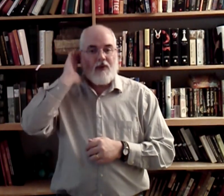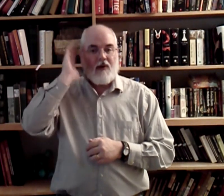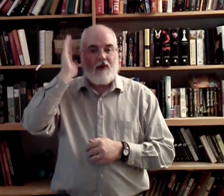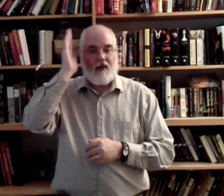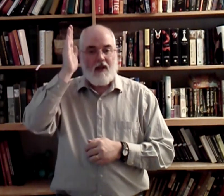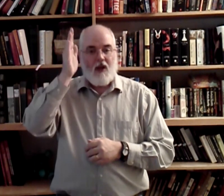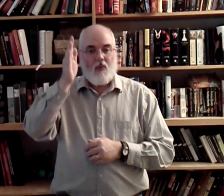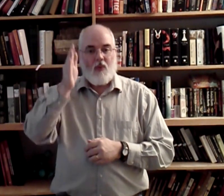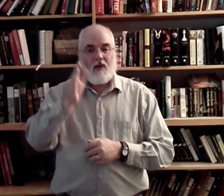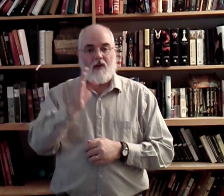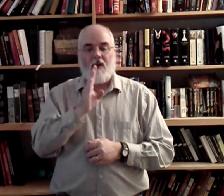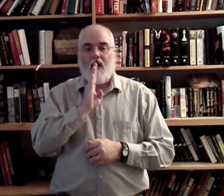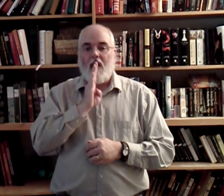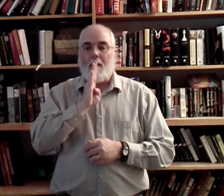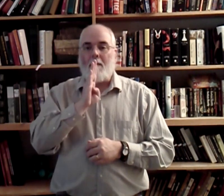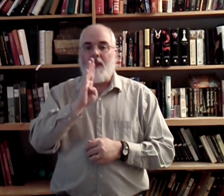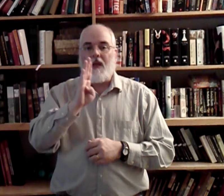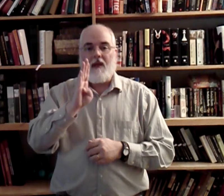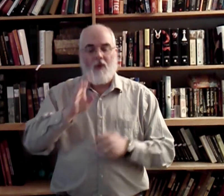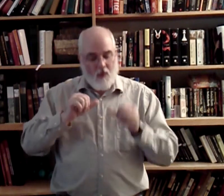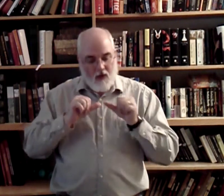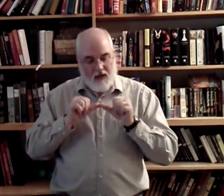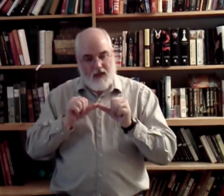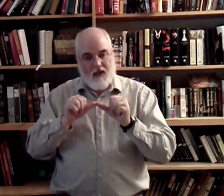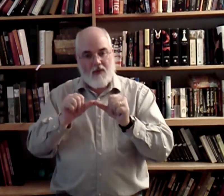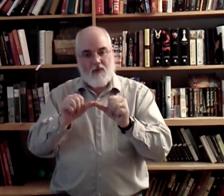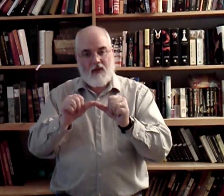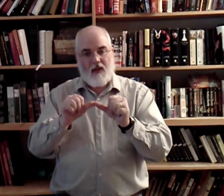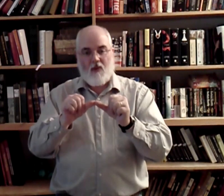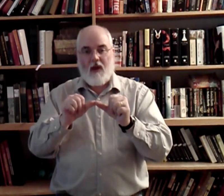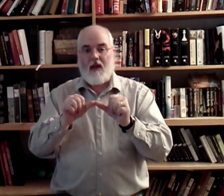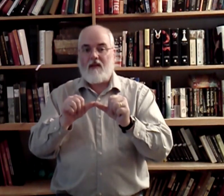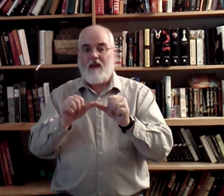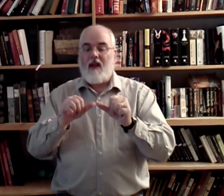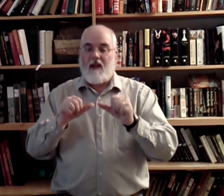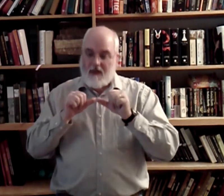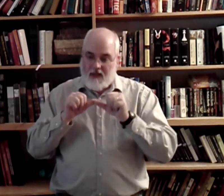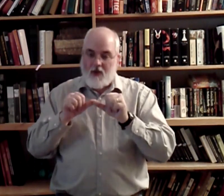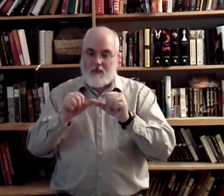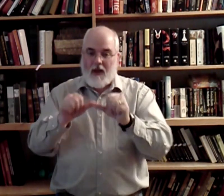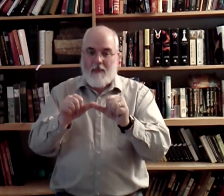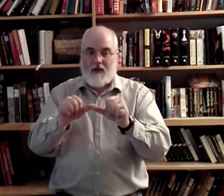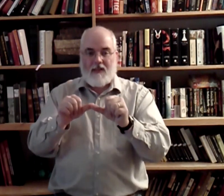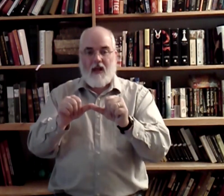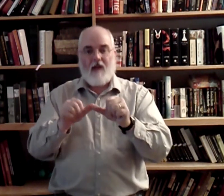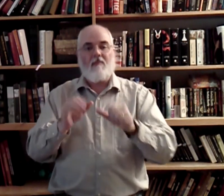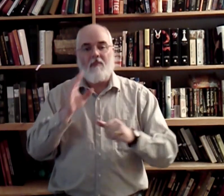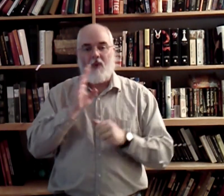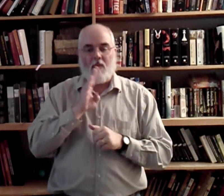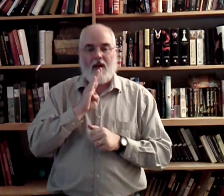ear. Will. Be. Or continue. Either way. Continue is probably a better sign. But we'll probably